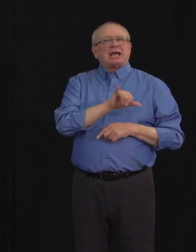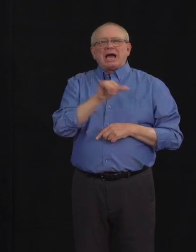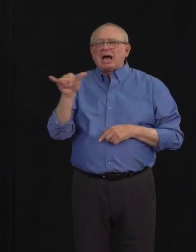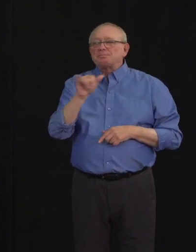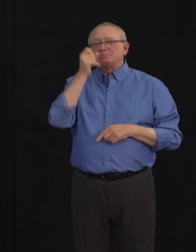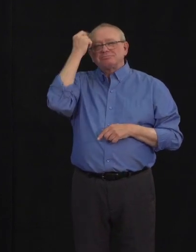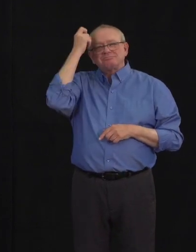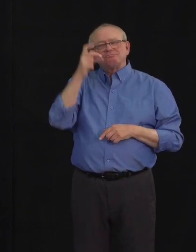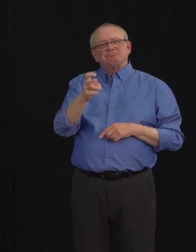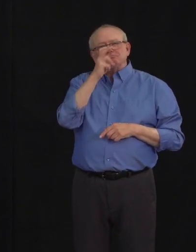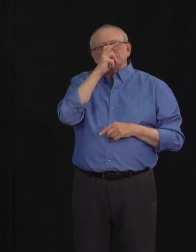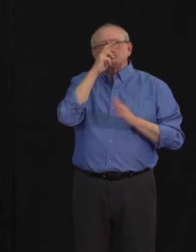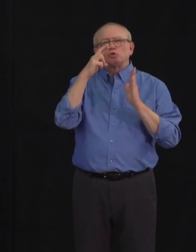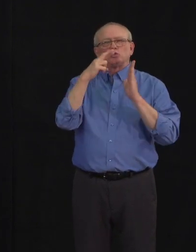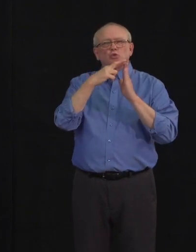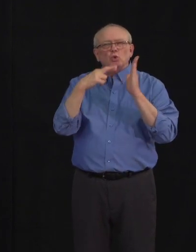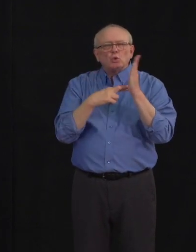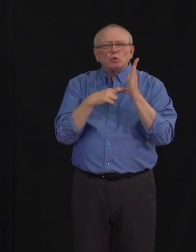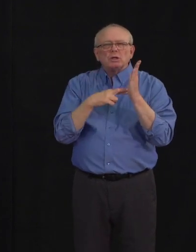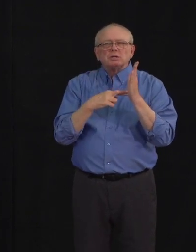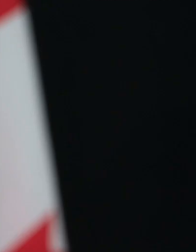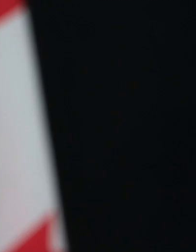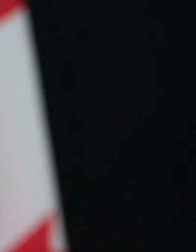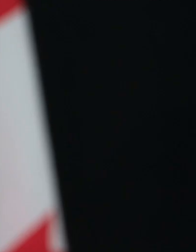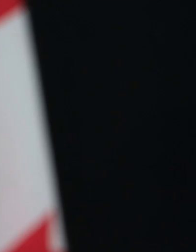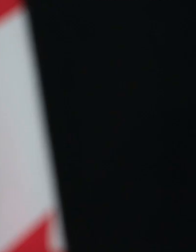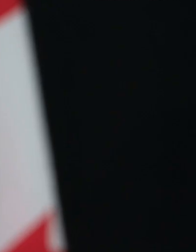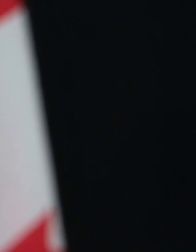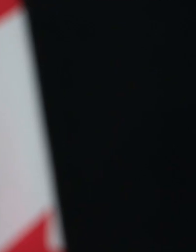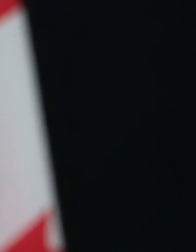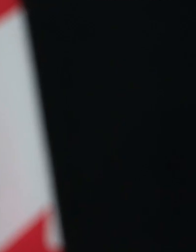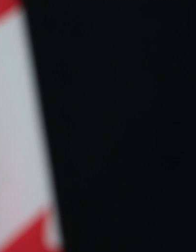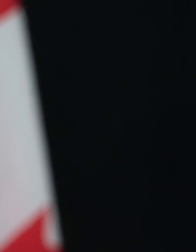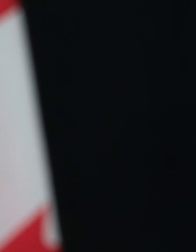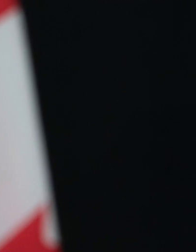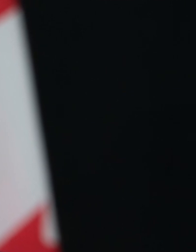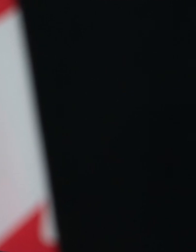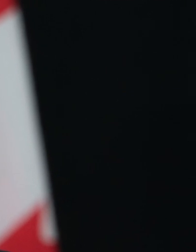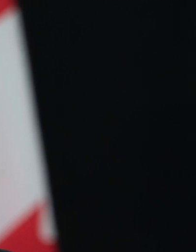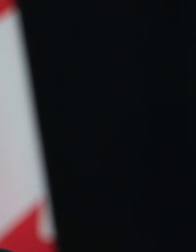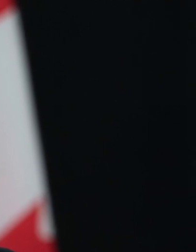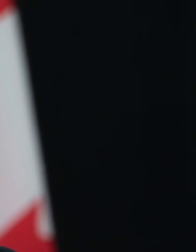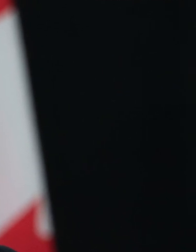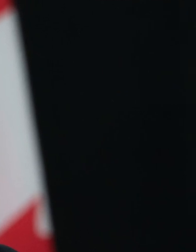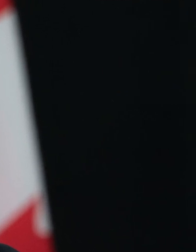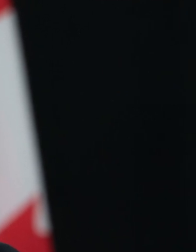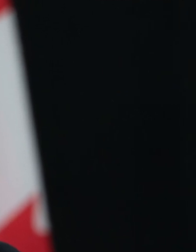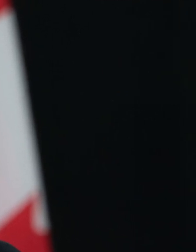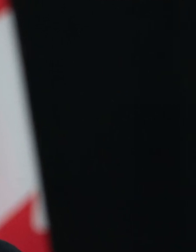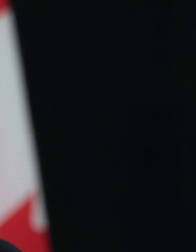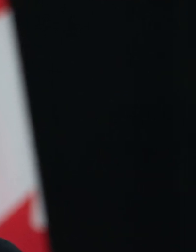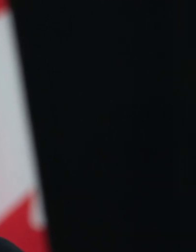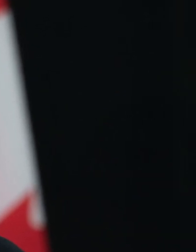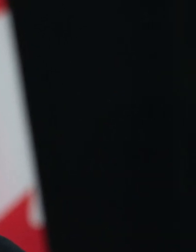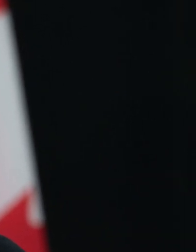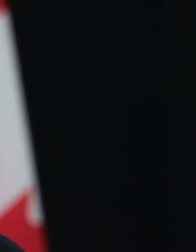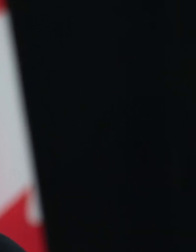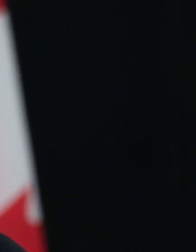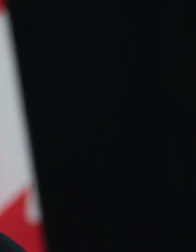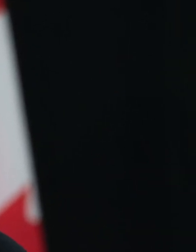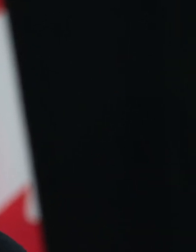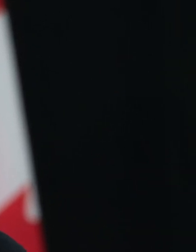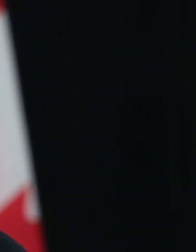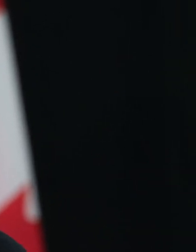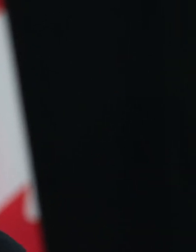Albertans can visit our webpage for more information, including specific directions and recommendations to responsibly participate in these